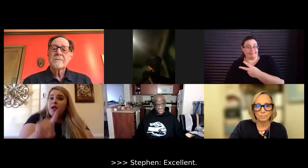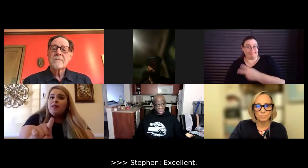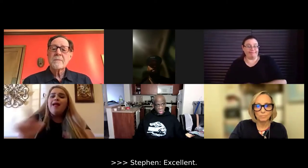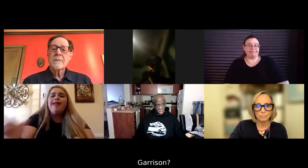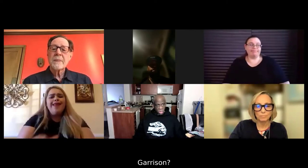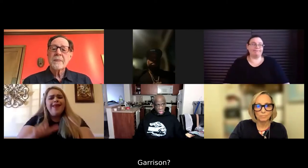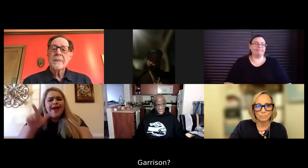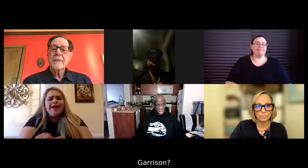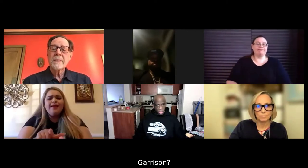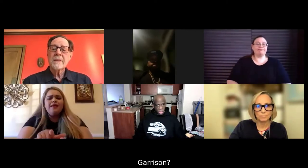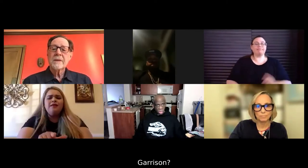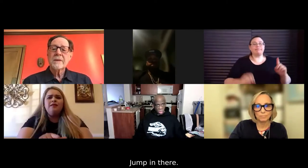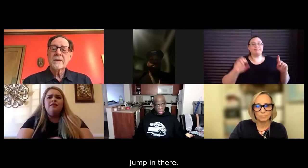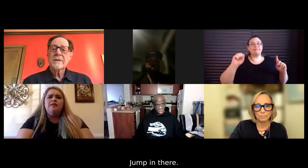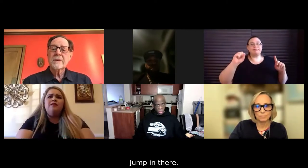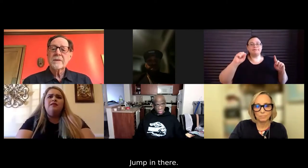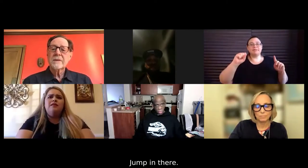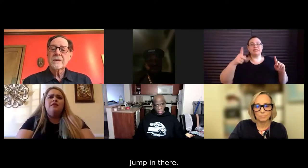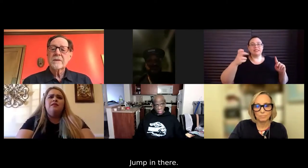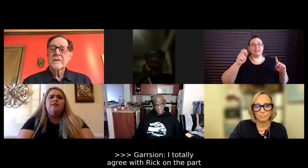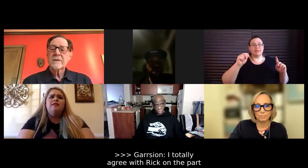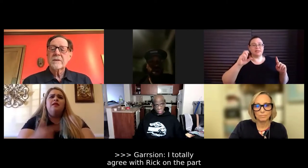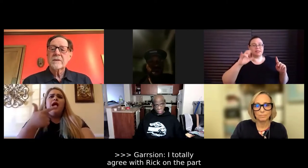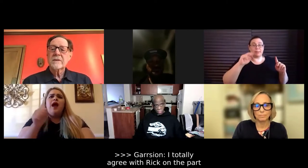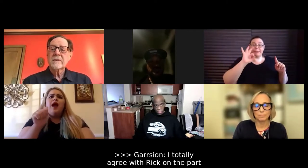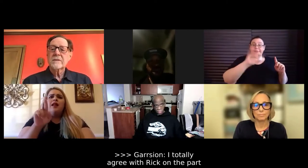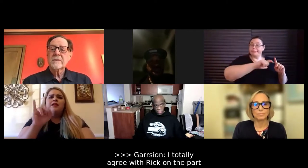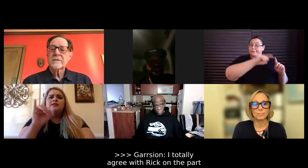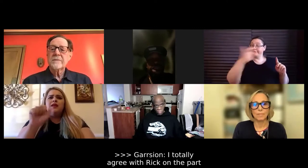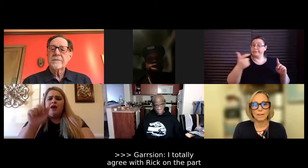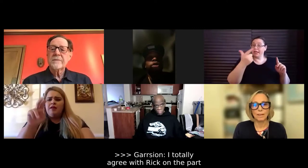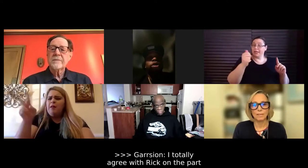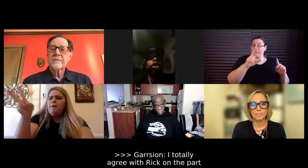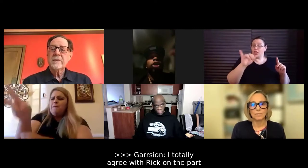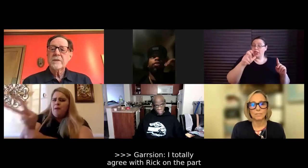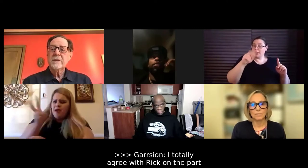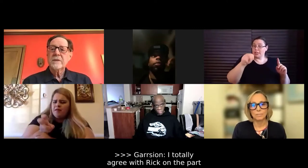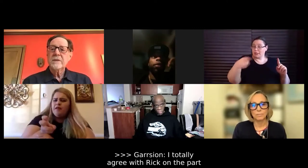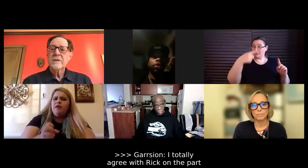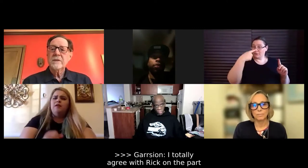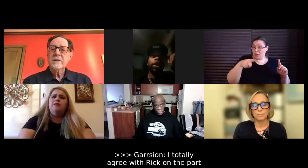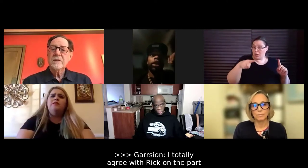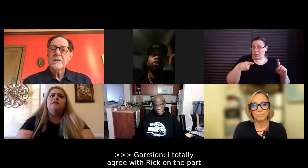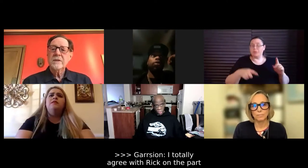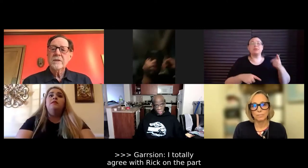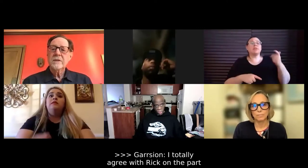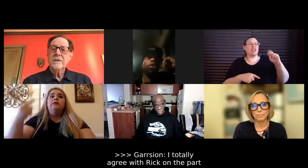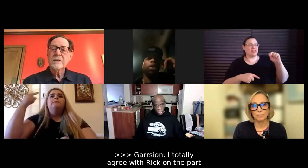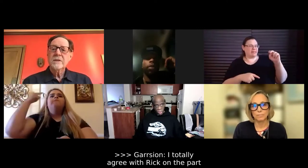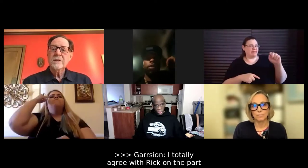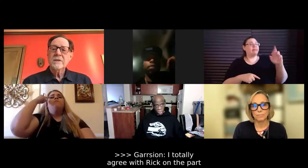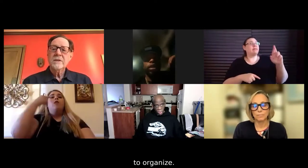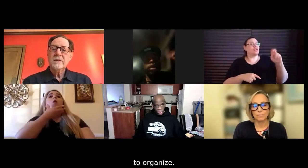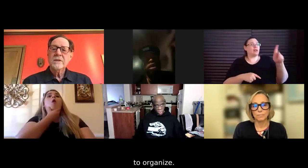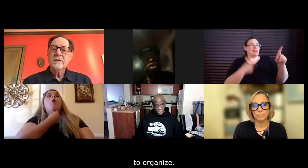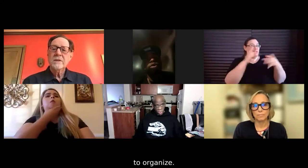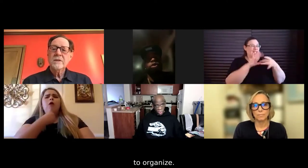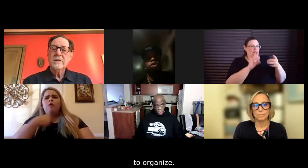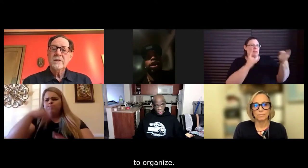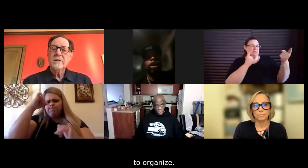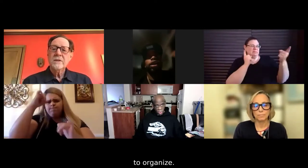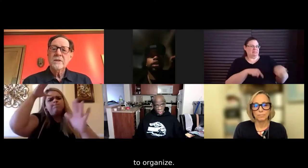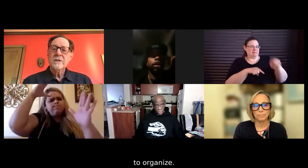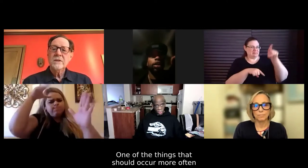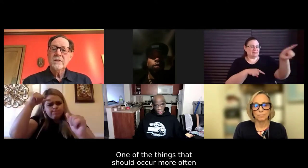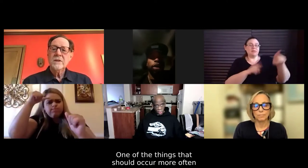Excellent. Garrison, jump in there. Yeah, totally agree with Rick on the part where you mentioned to